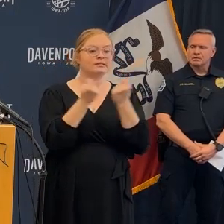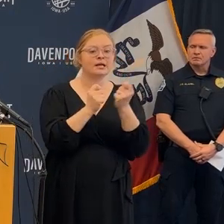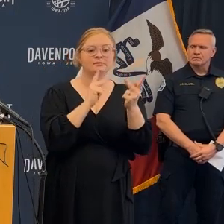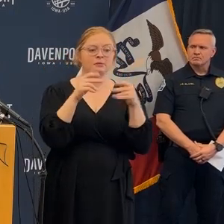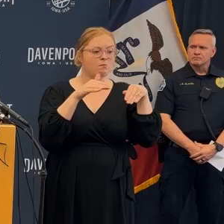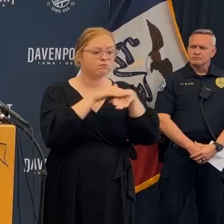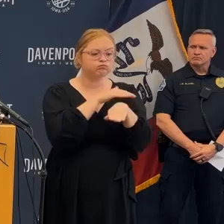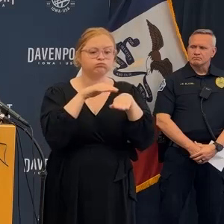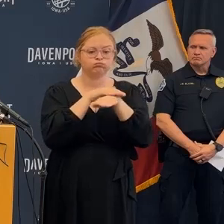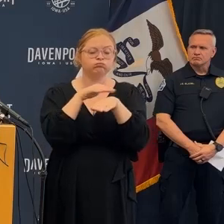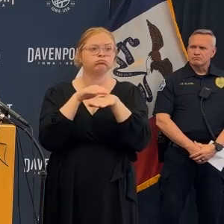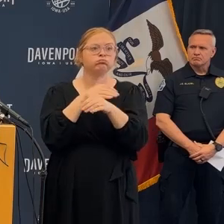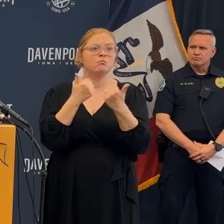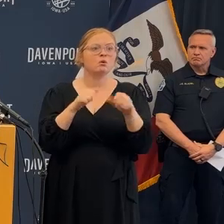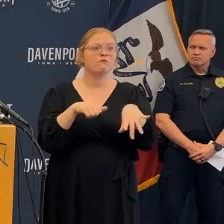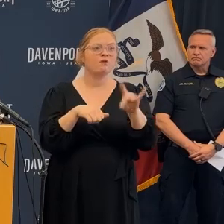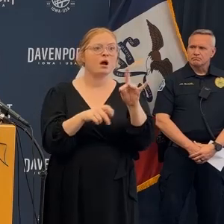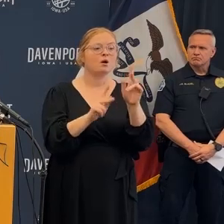helping and finding folks